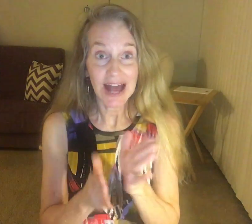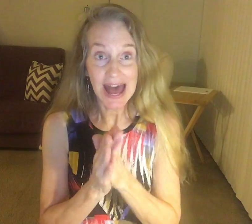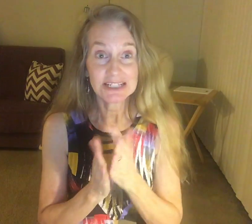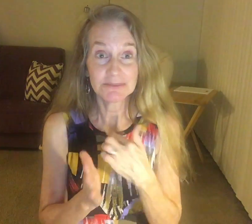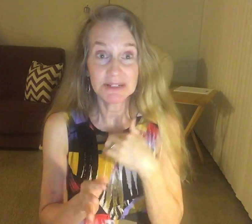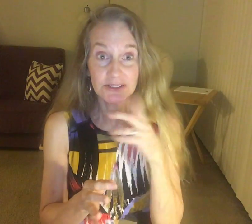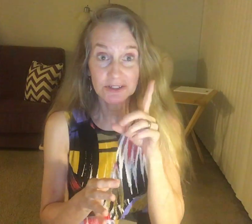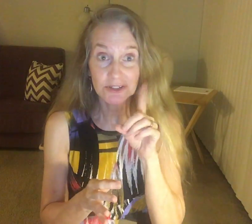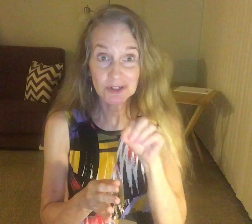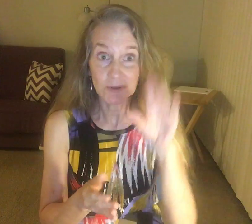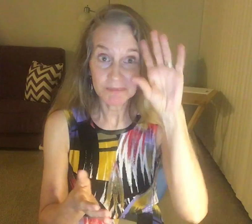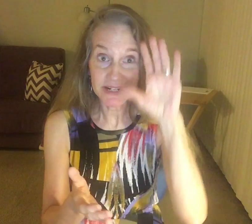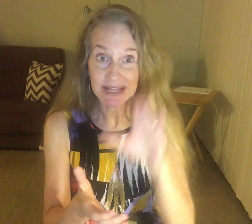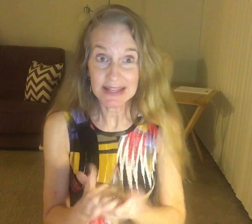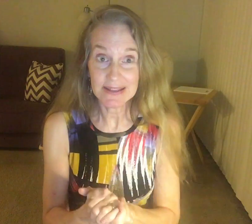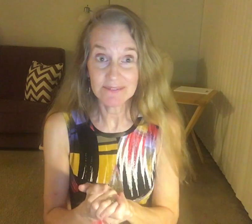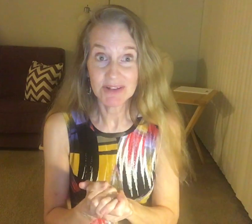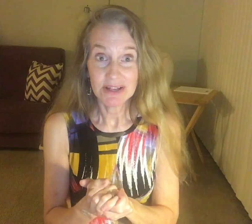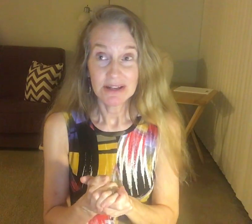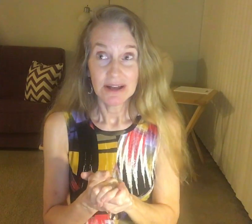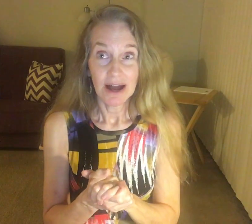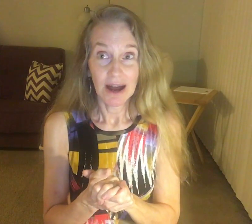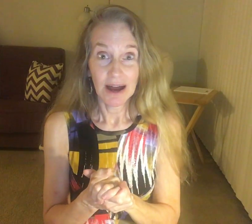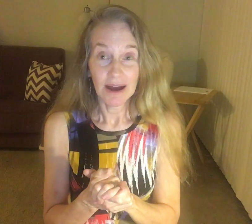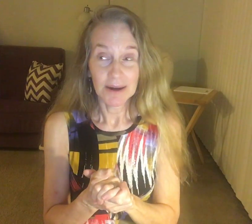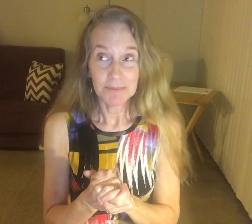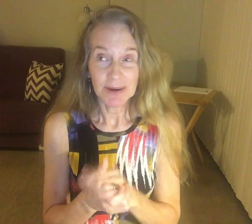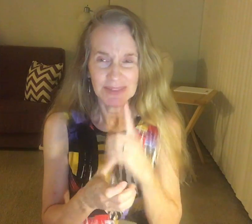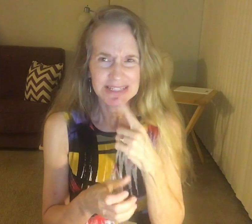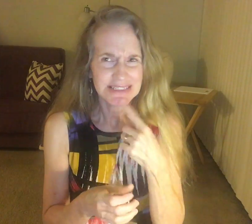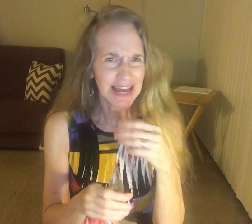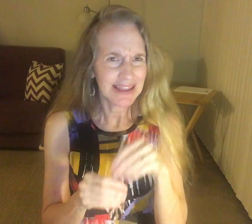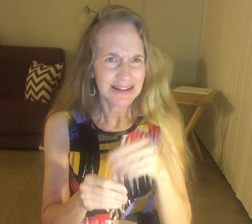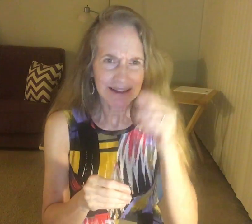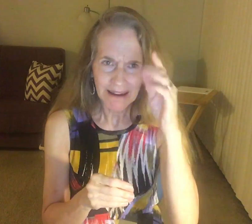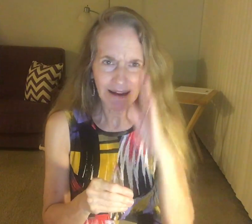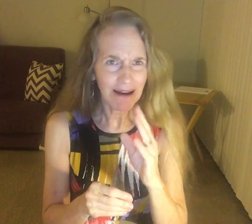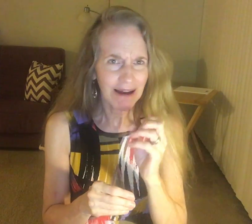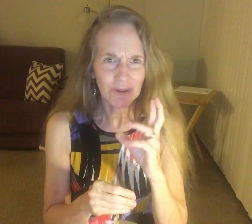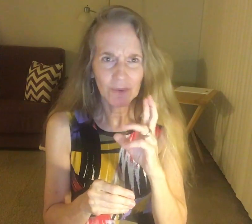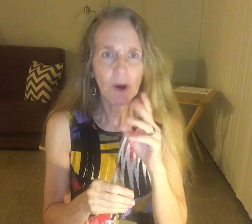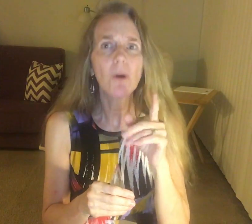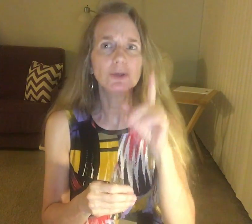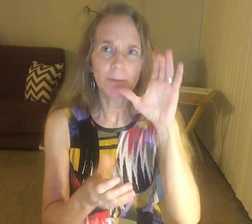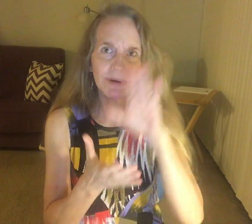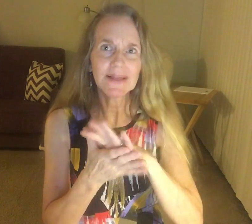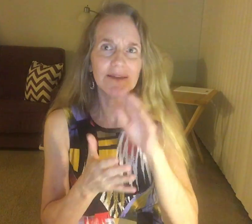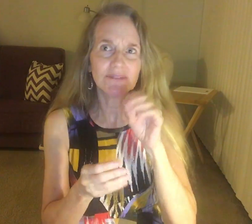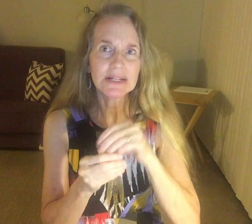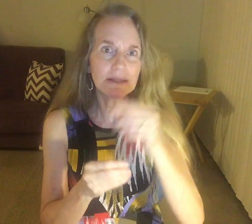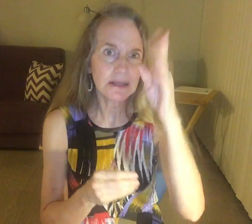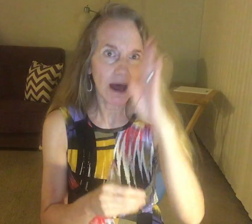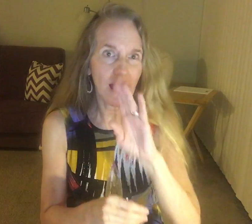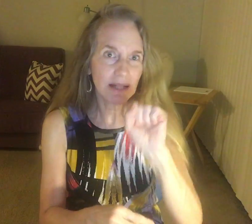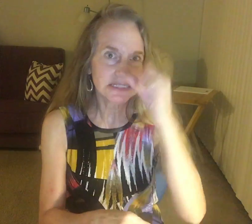I can leave to the king, the son of God, the son. I'm